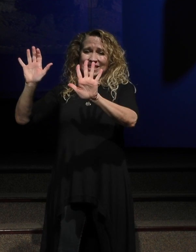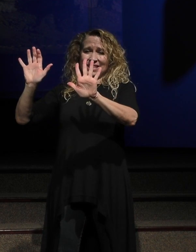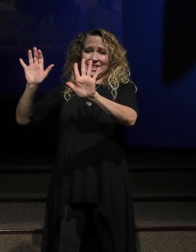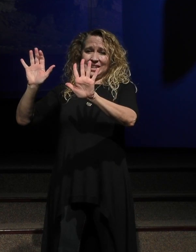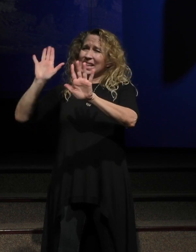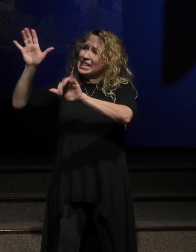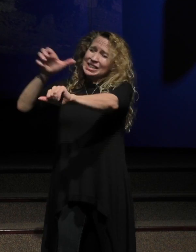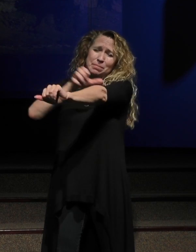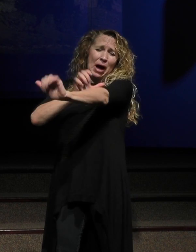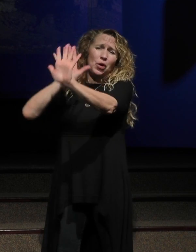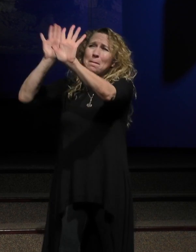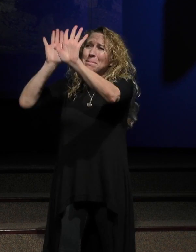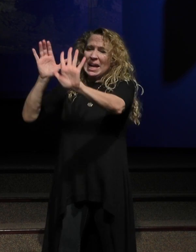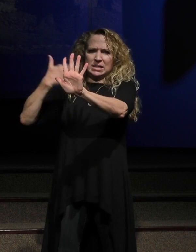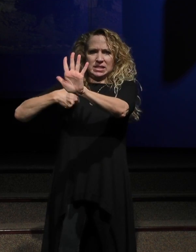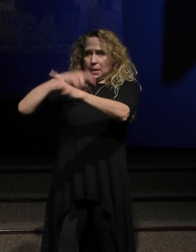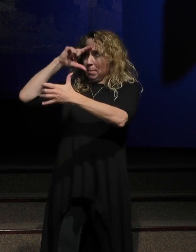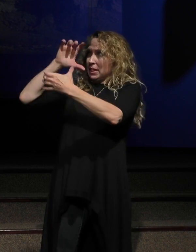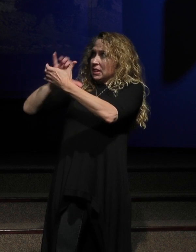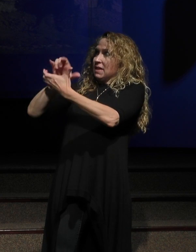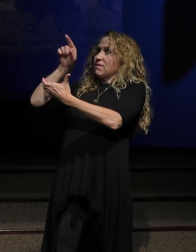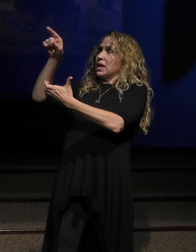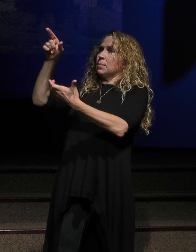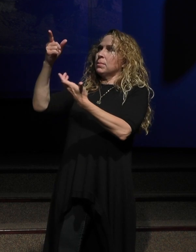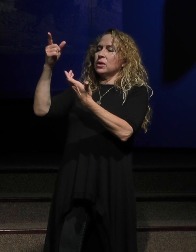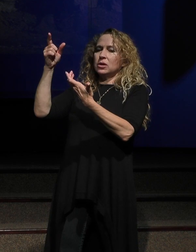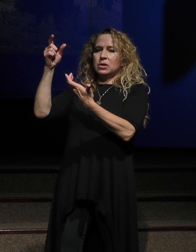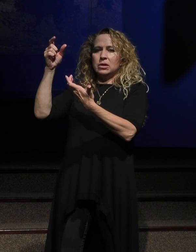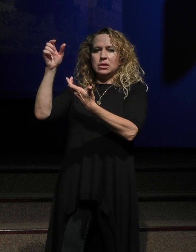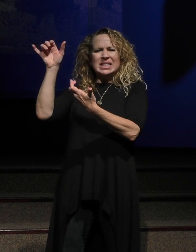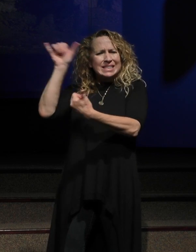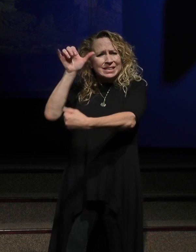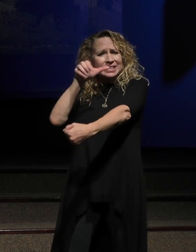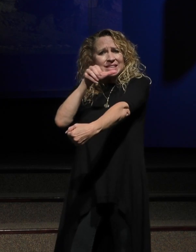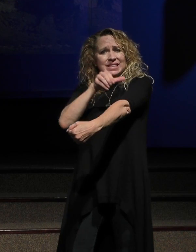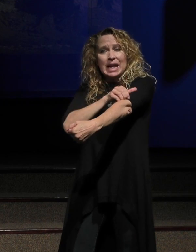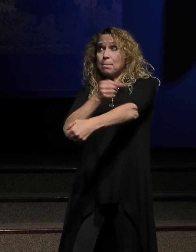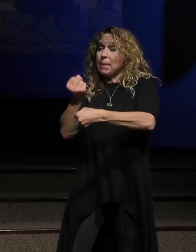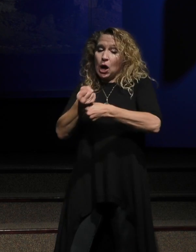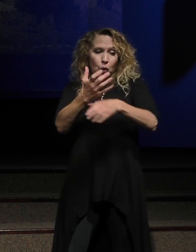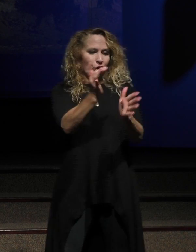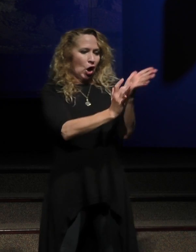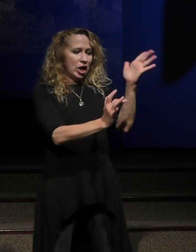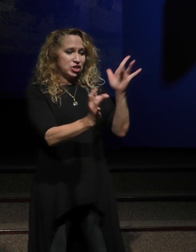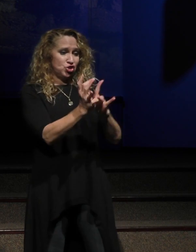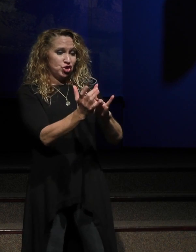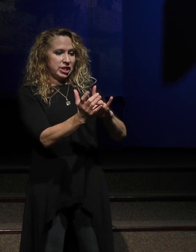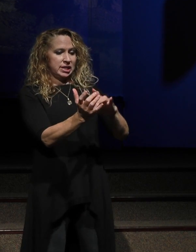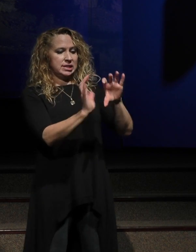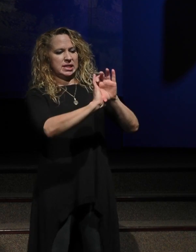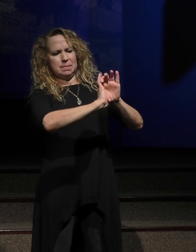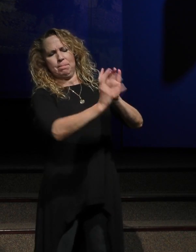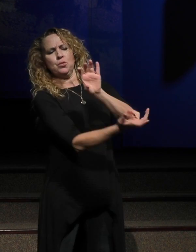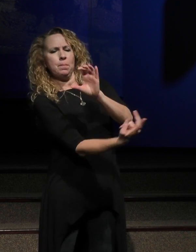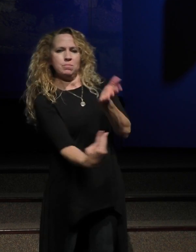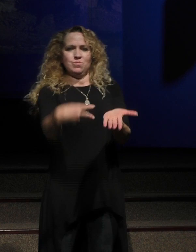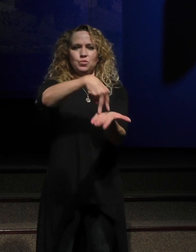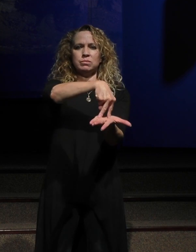believe him. This is the same mighty power that raised Jesus Christ from the dead.